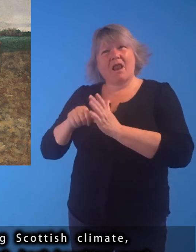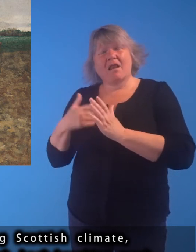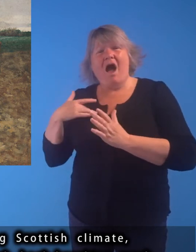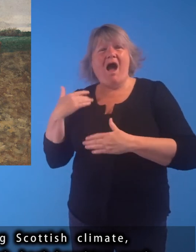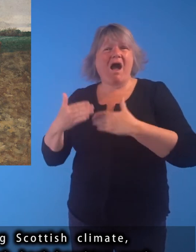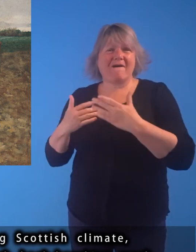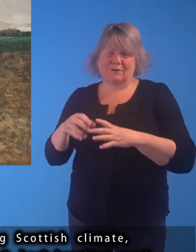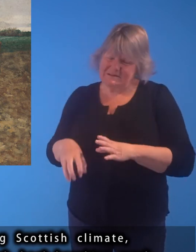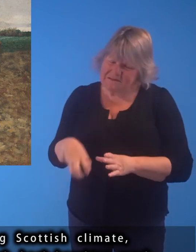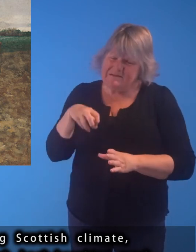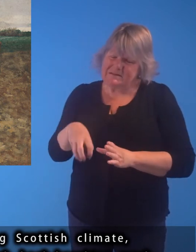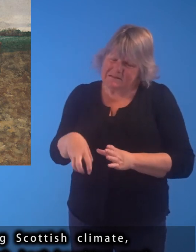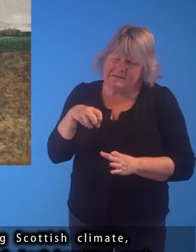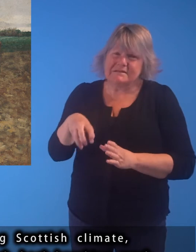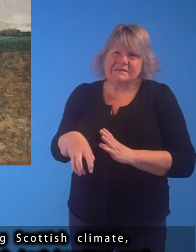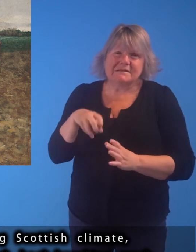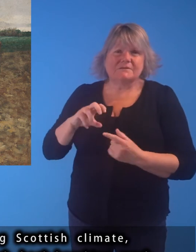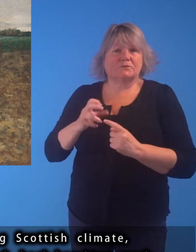hardship of such back-breaking work.